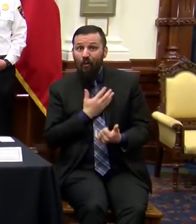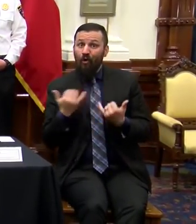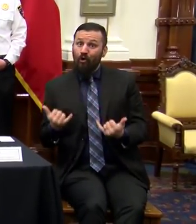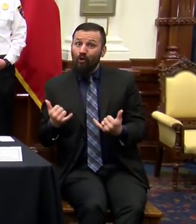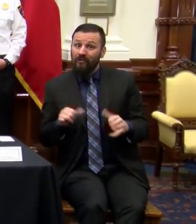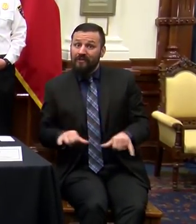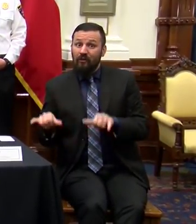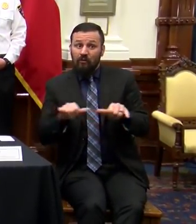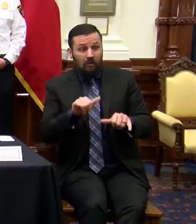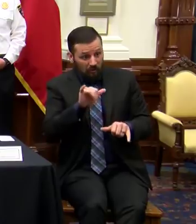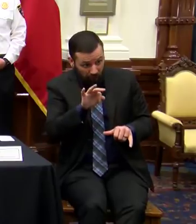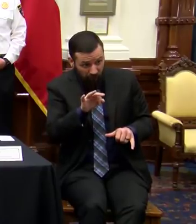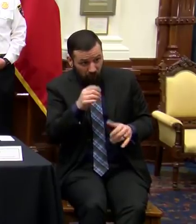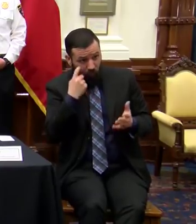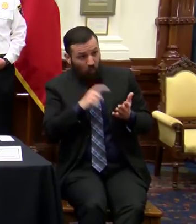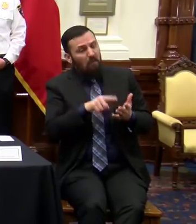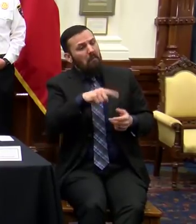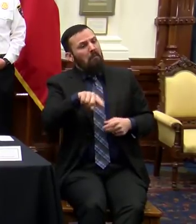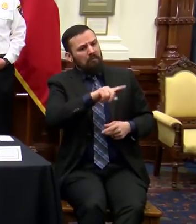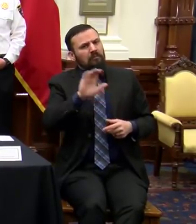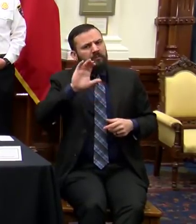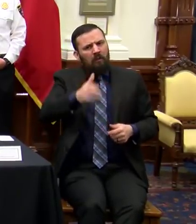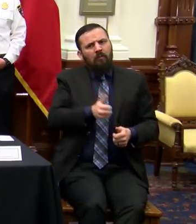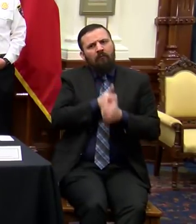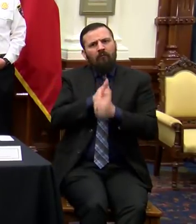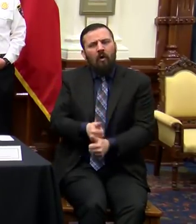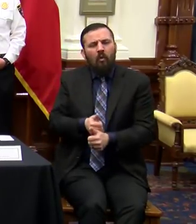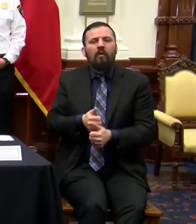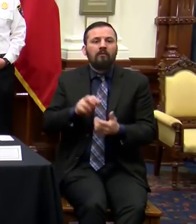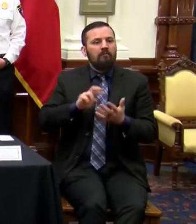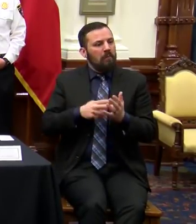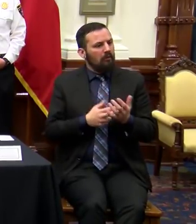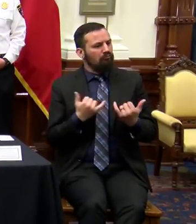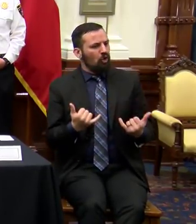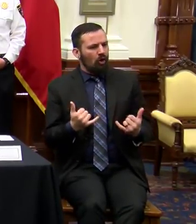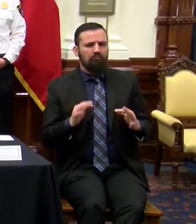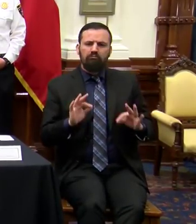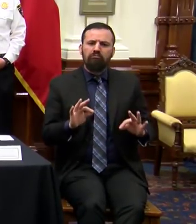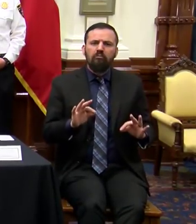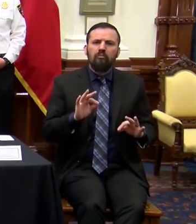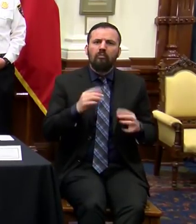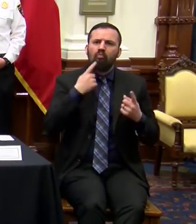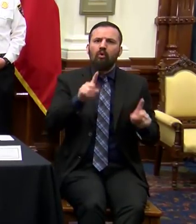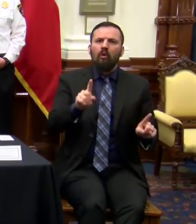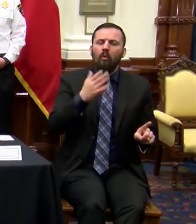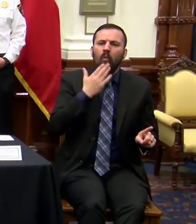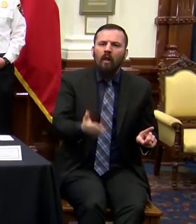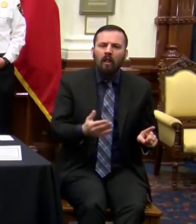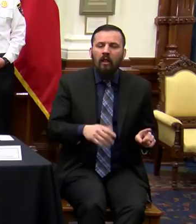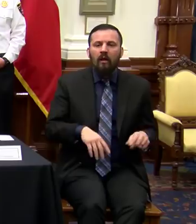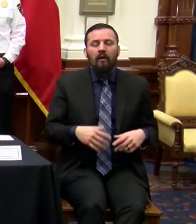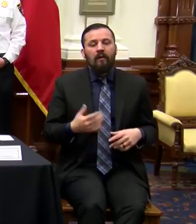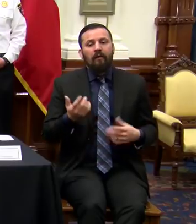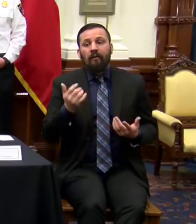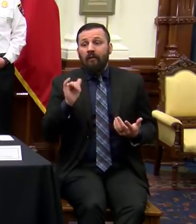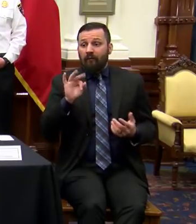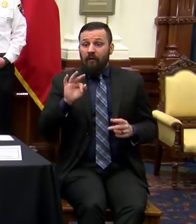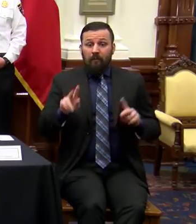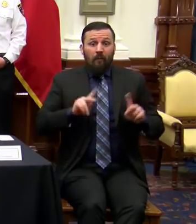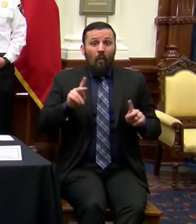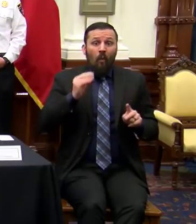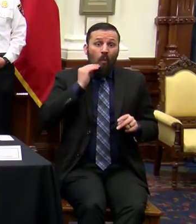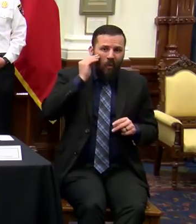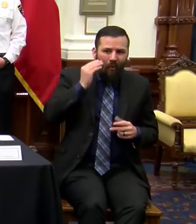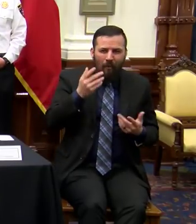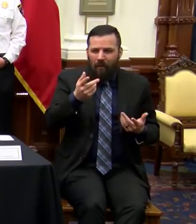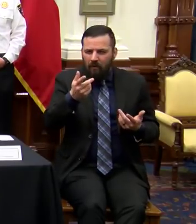strict compliance with the current standard, that means that the current standard is working well. And basically, if people are at home trying